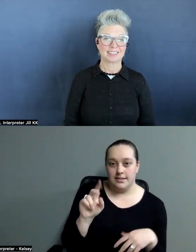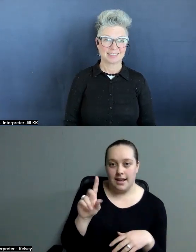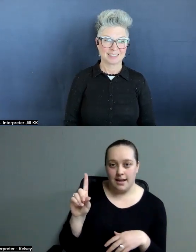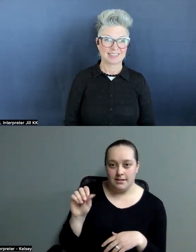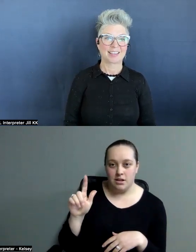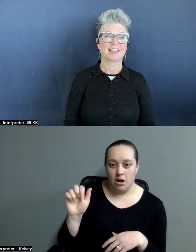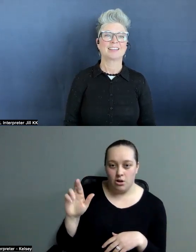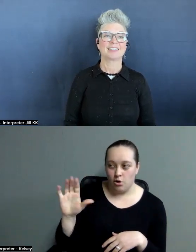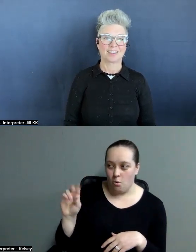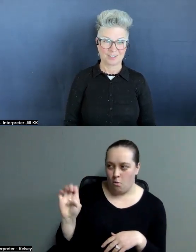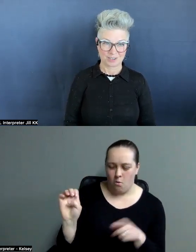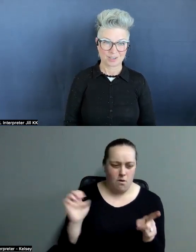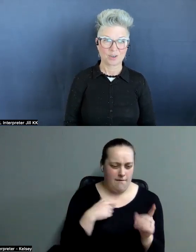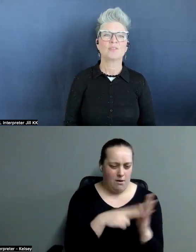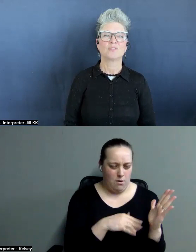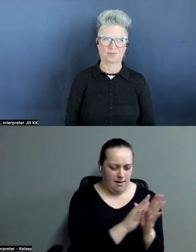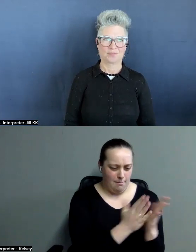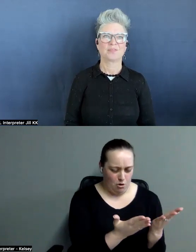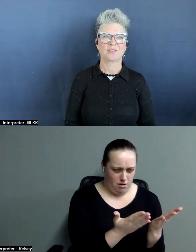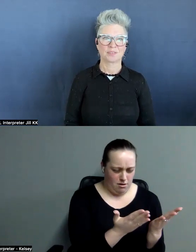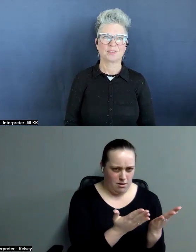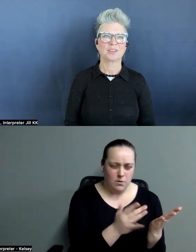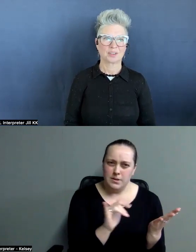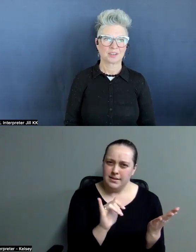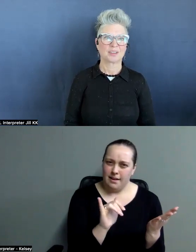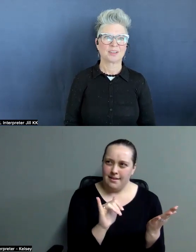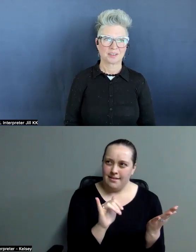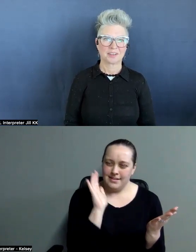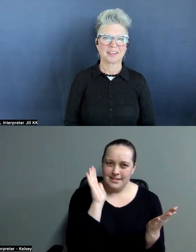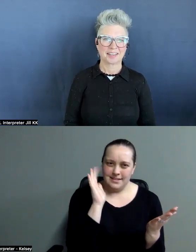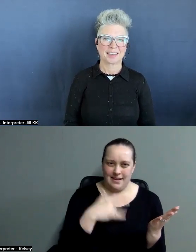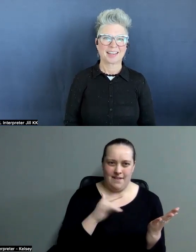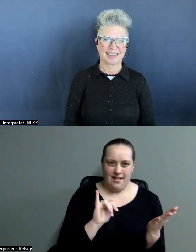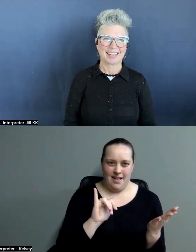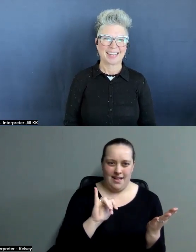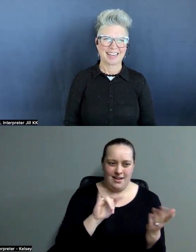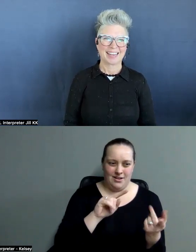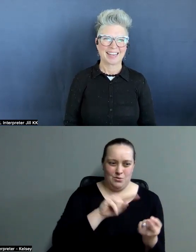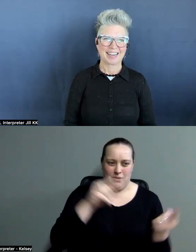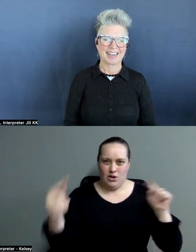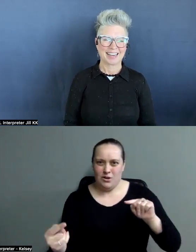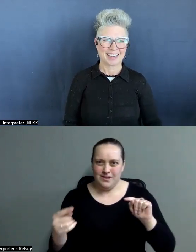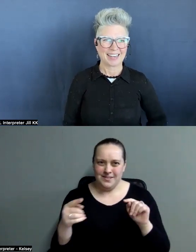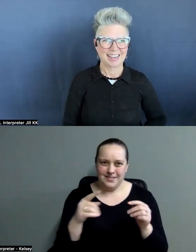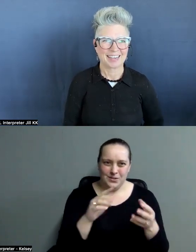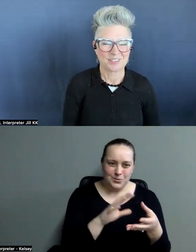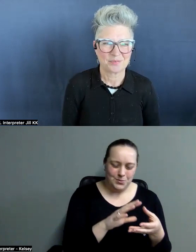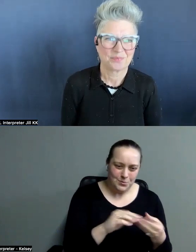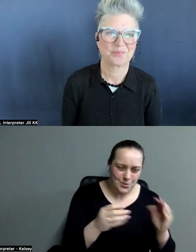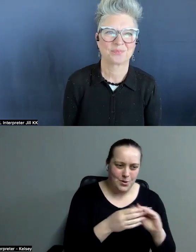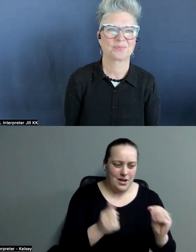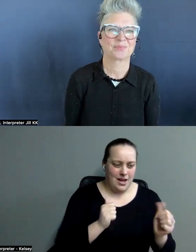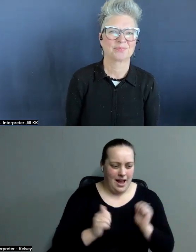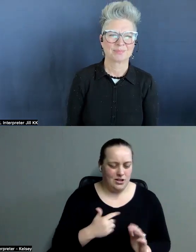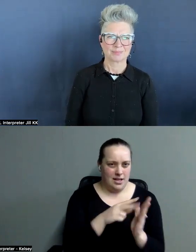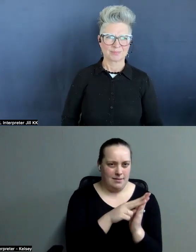more like a reverse in the story or the actors. one that I'm reading, I'm